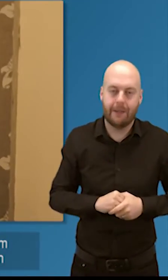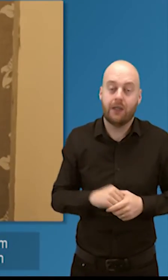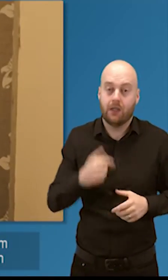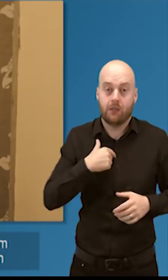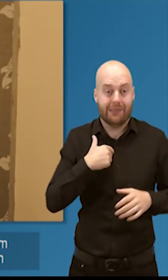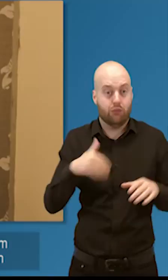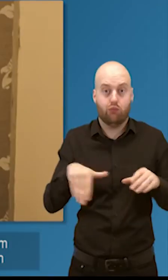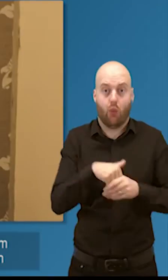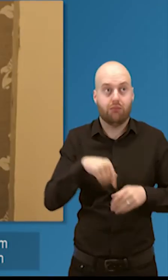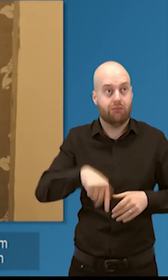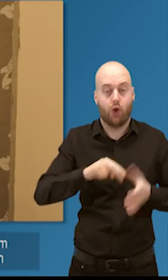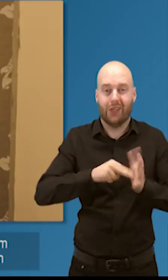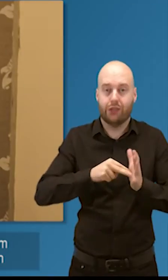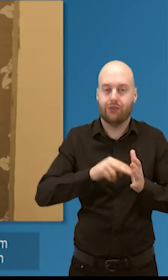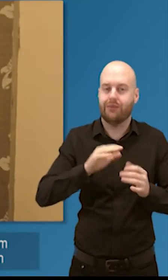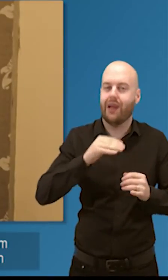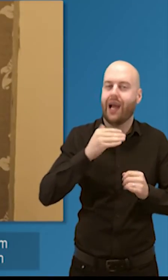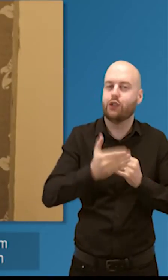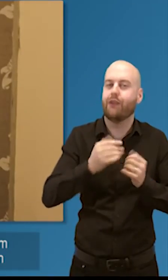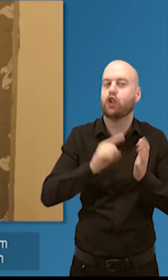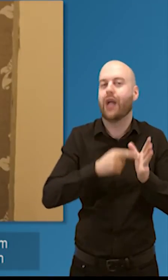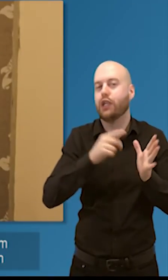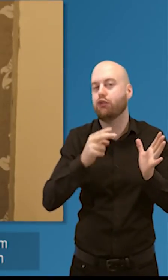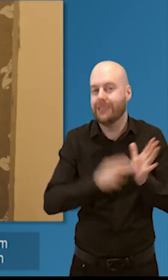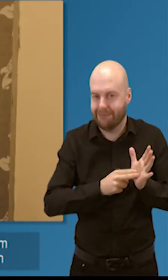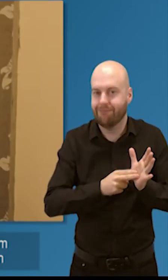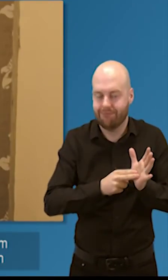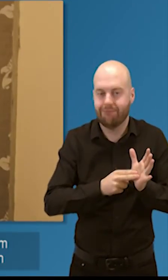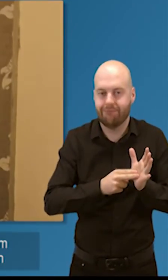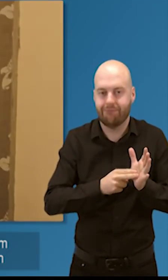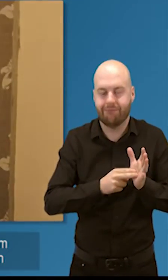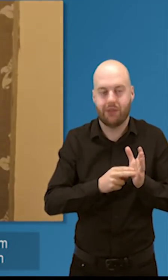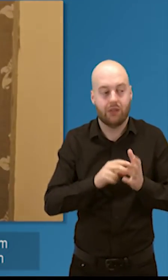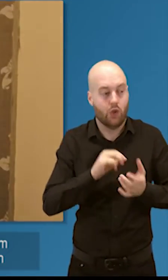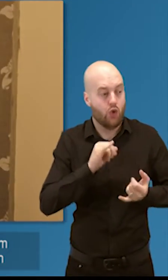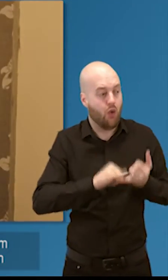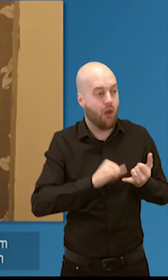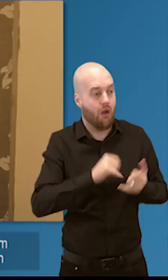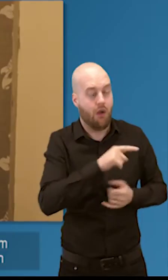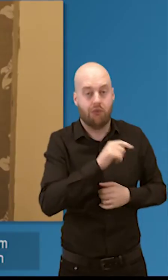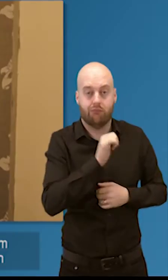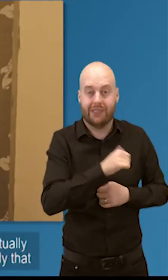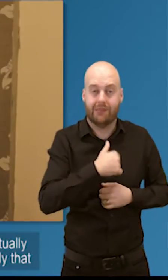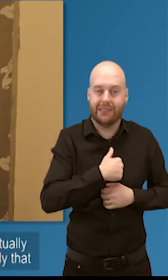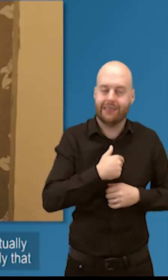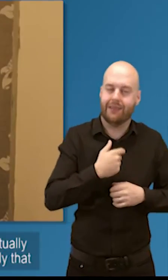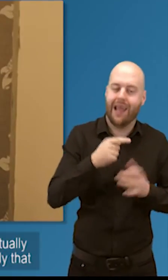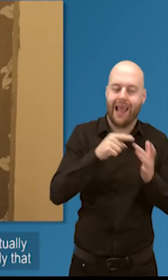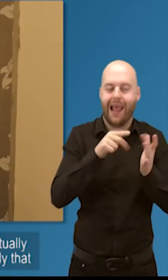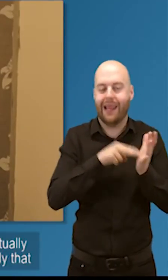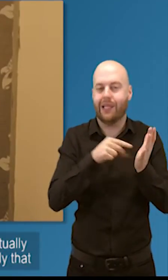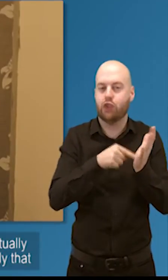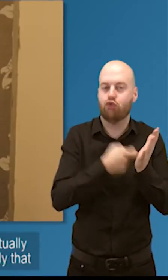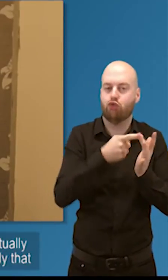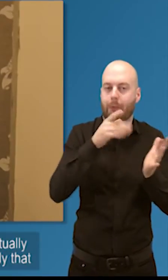As Shona was saying, I'm there as the interim chief executive and those of you who keep an eye on jobs